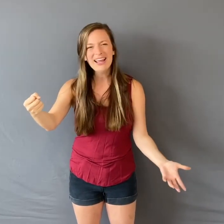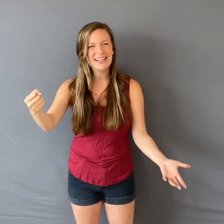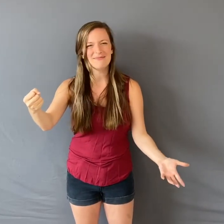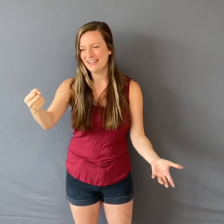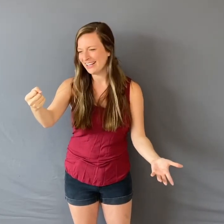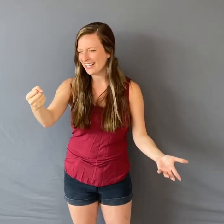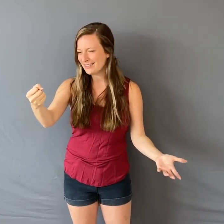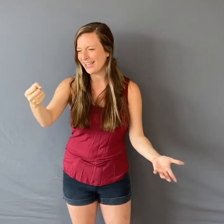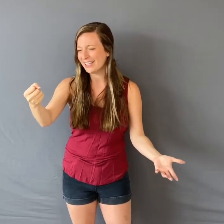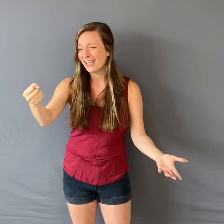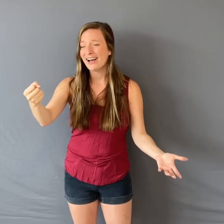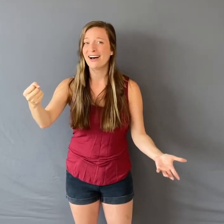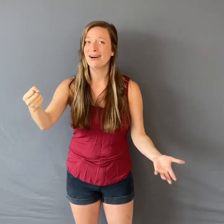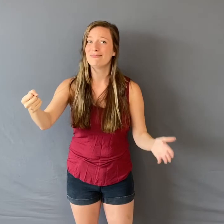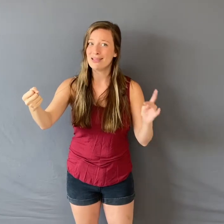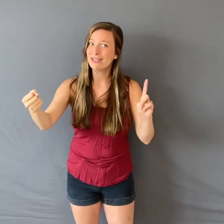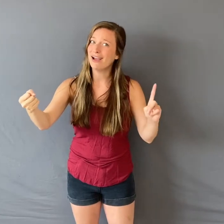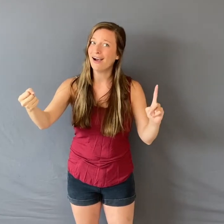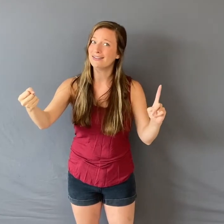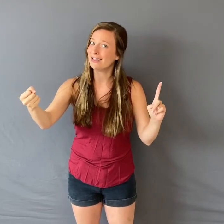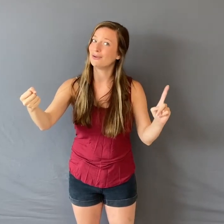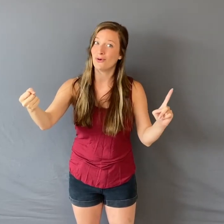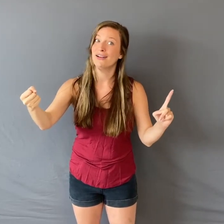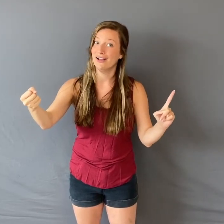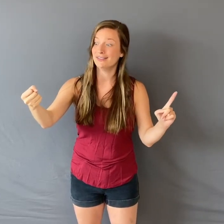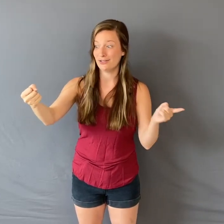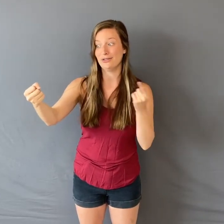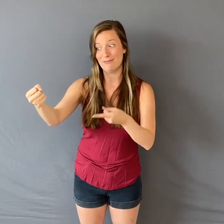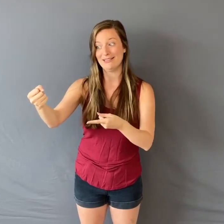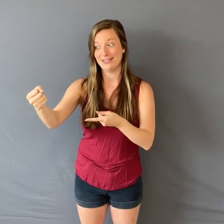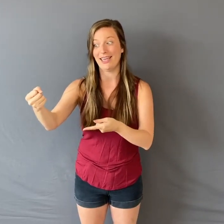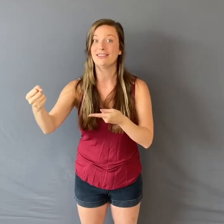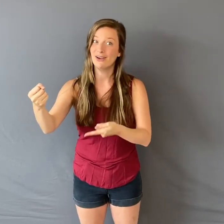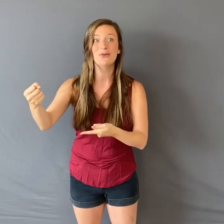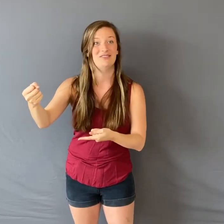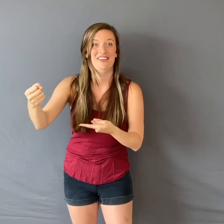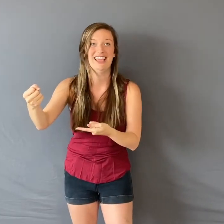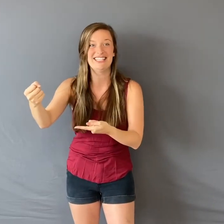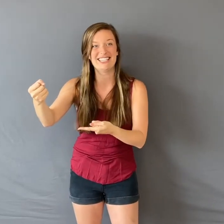right? I mean, it's like maybe God didn't want us to domesticate the goldfish